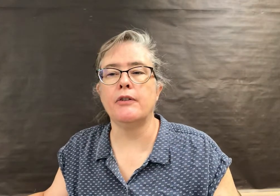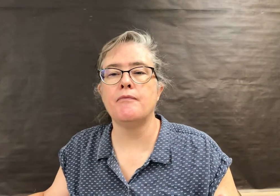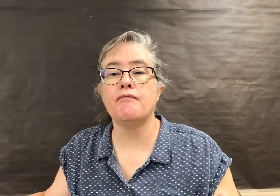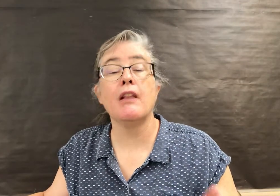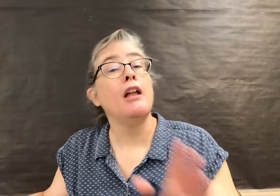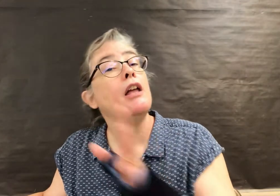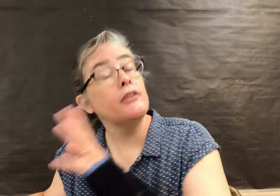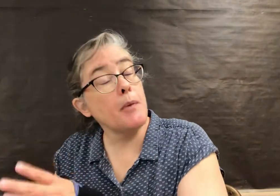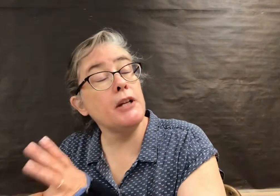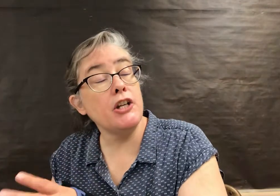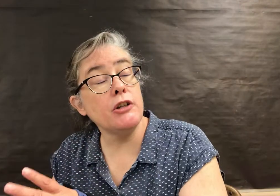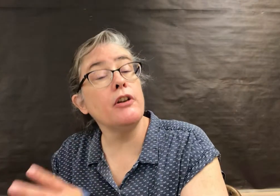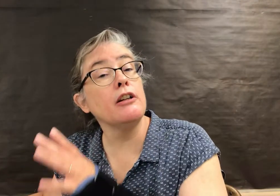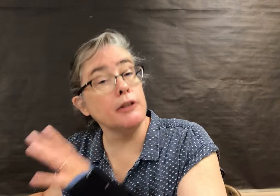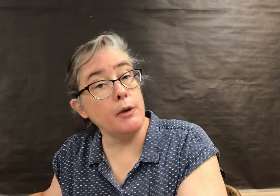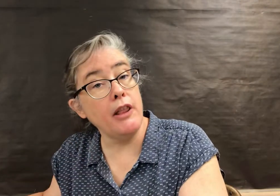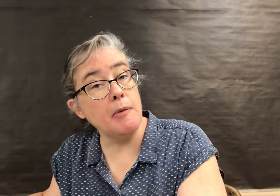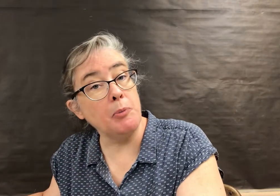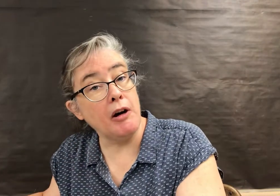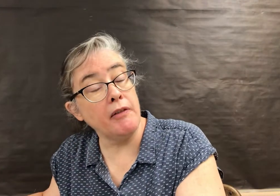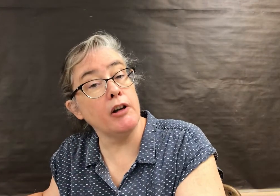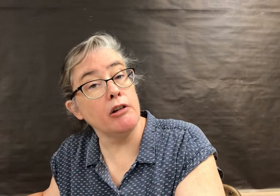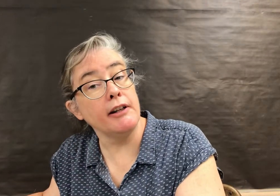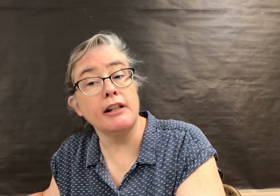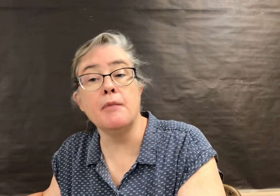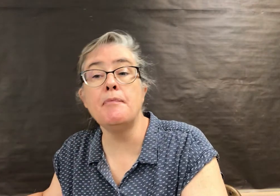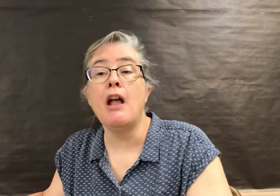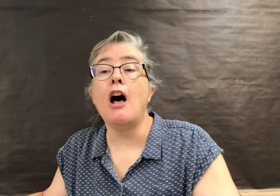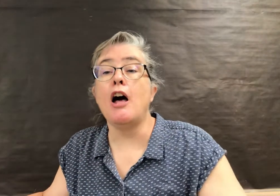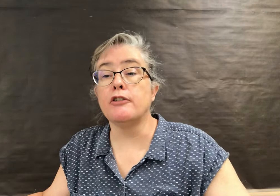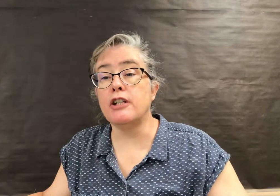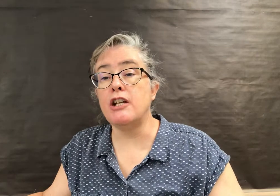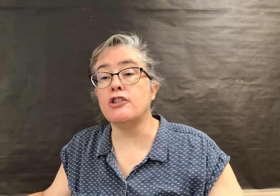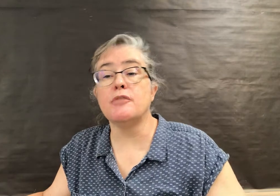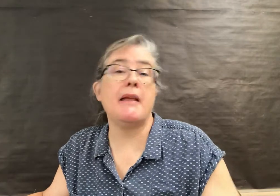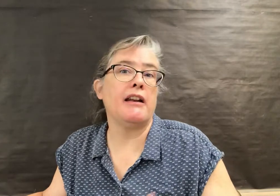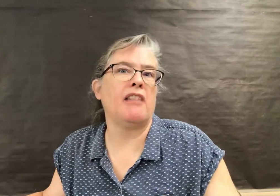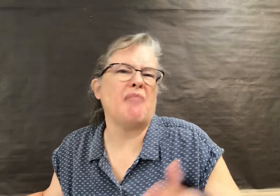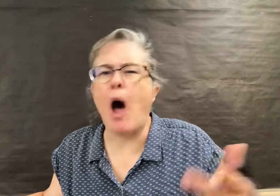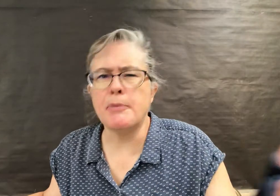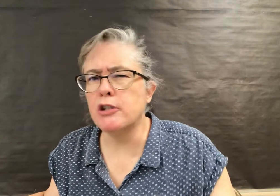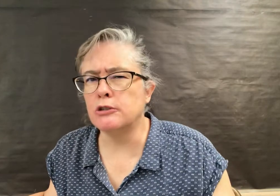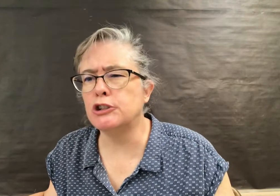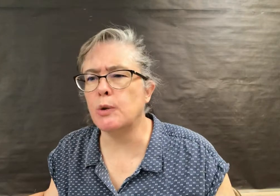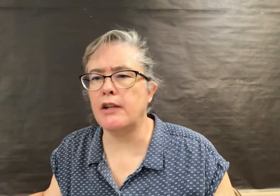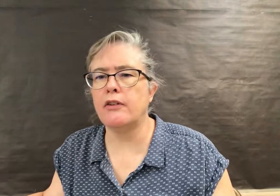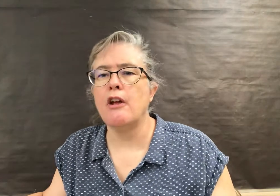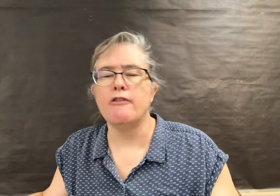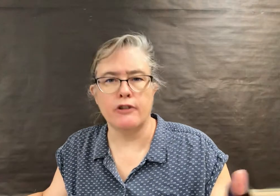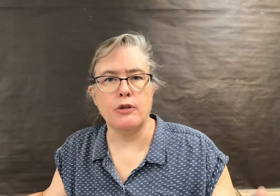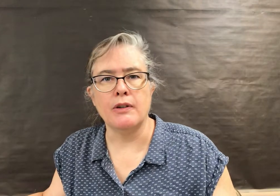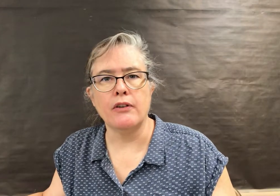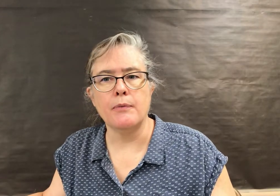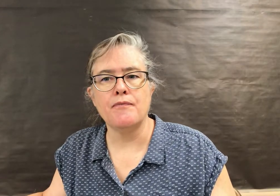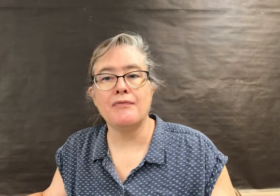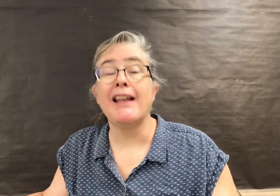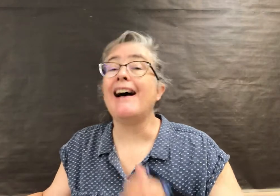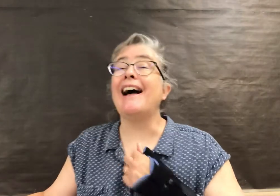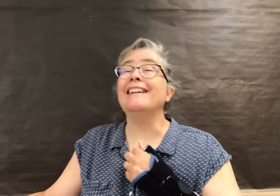Some teachers included them as part of their curriculum. Other teachers made it an optional choice for students. I